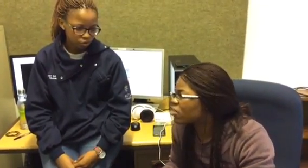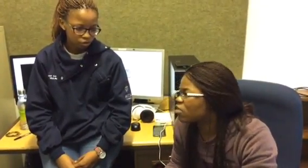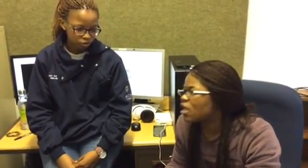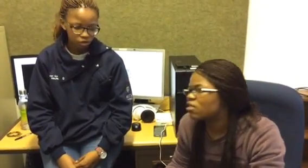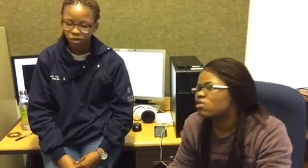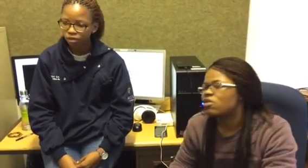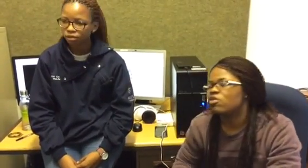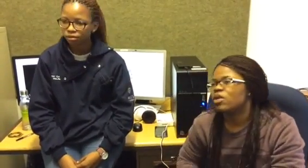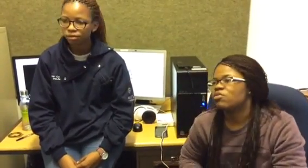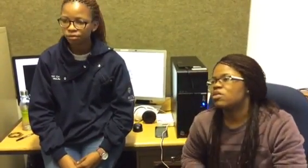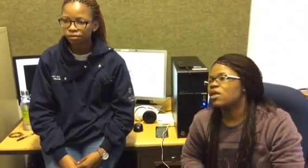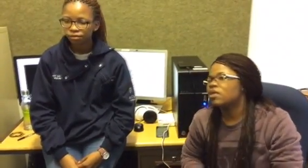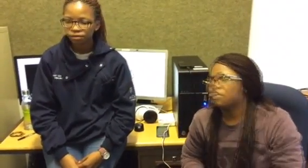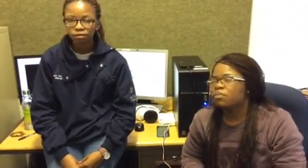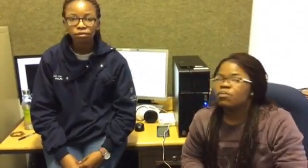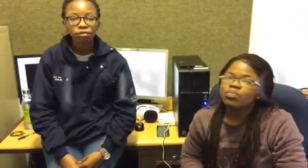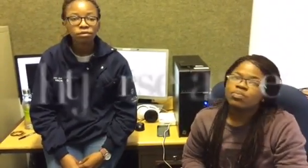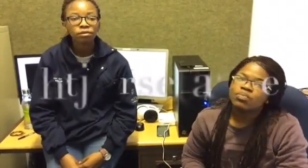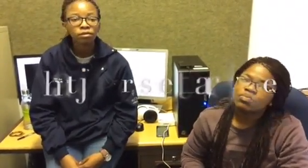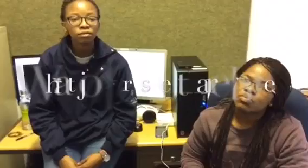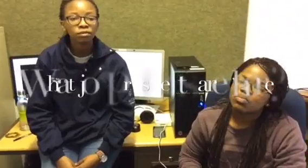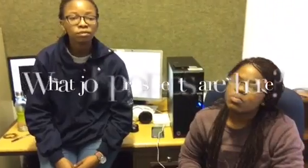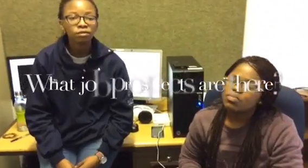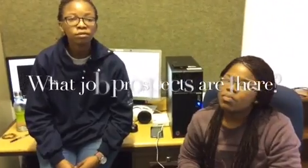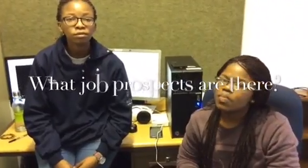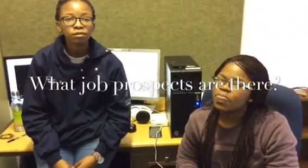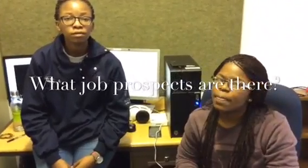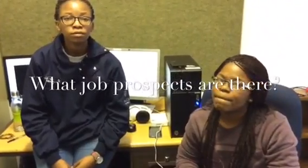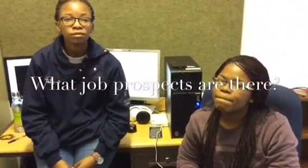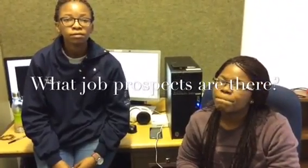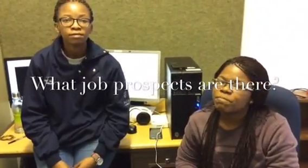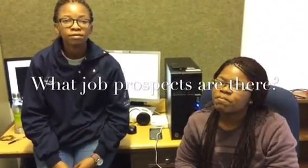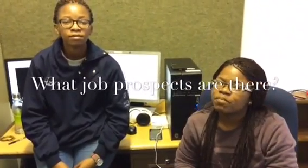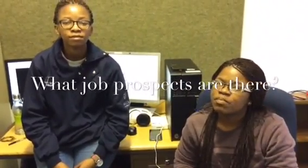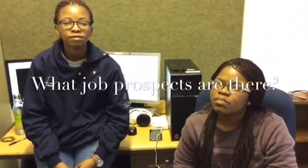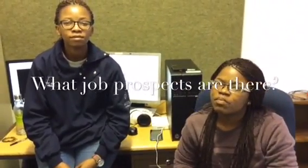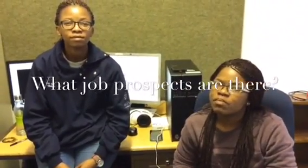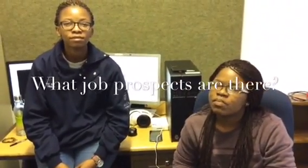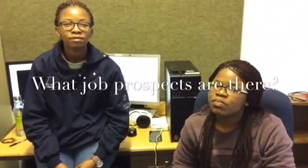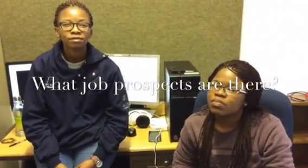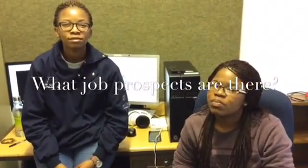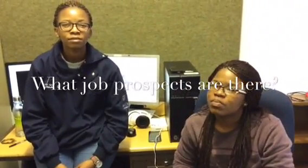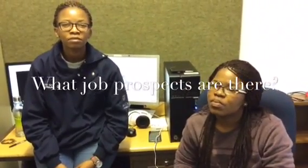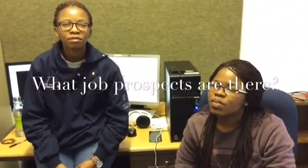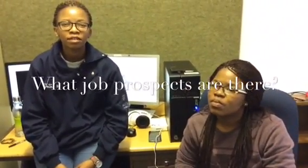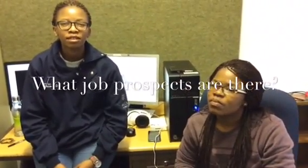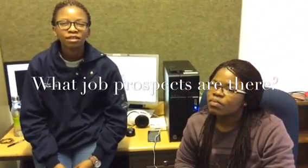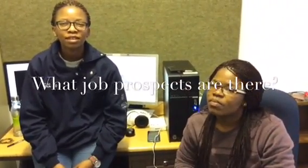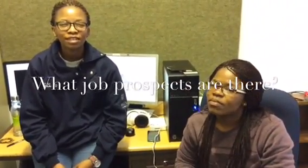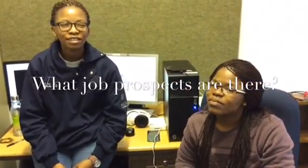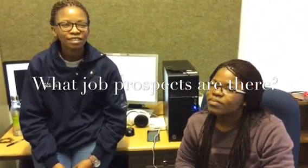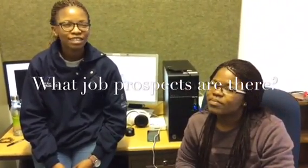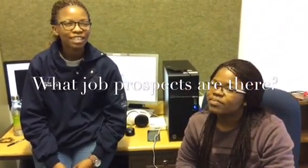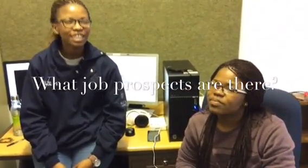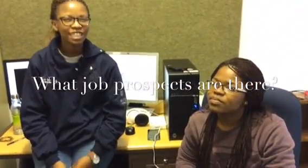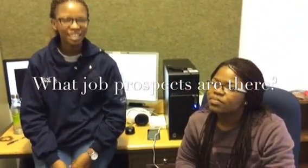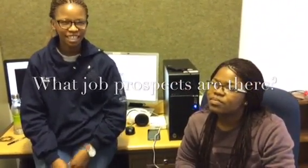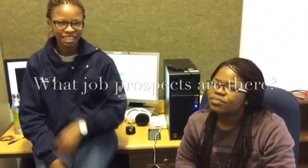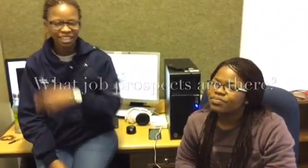that you want to see yeah what about um job prospects for geophysicists and geologists geologists sorry